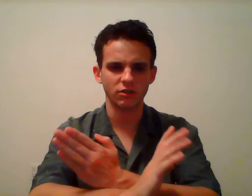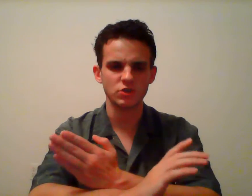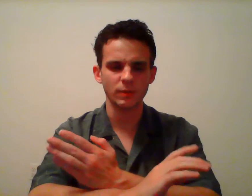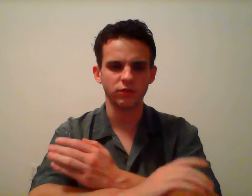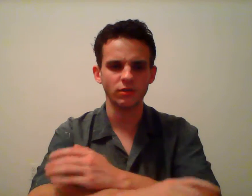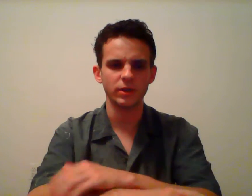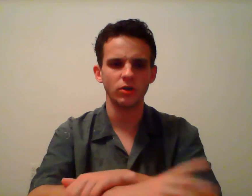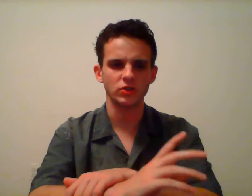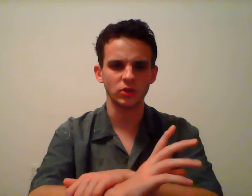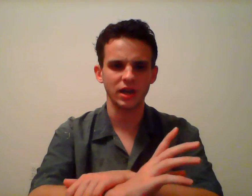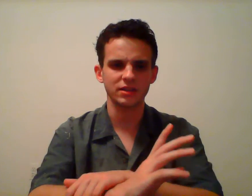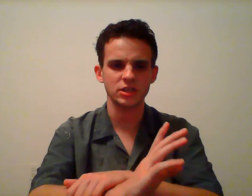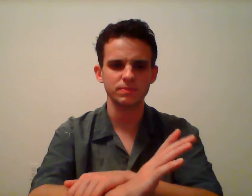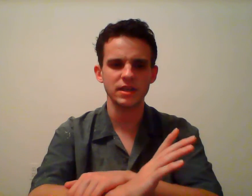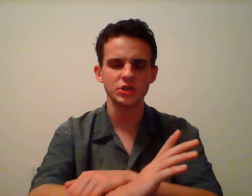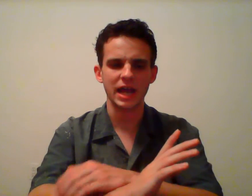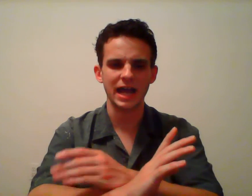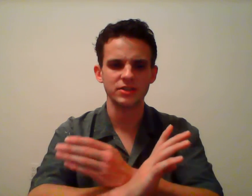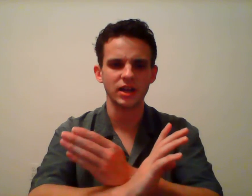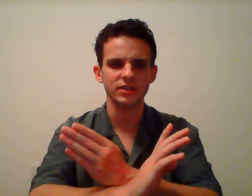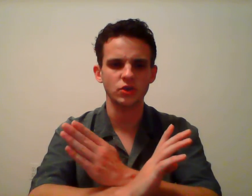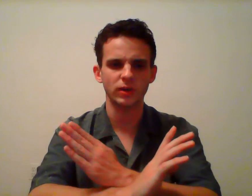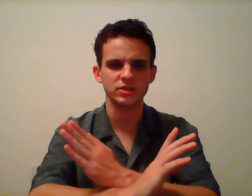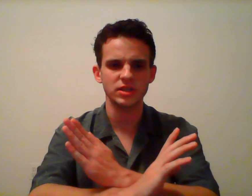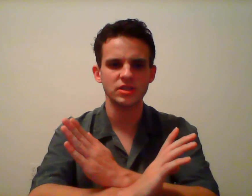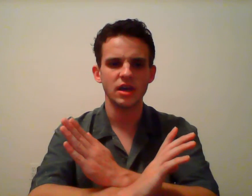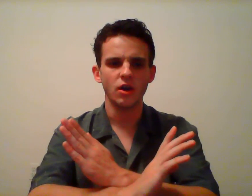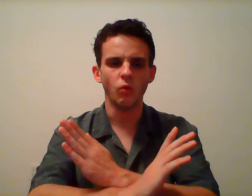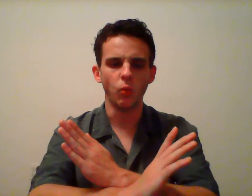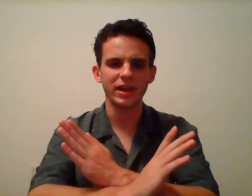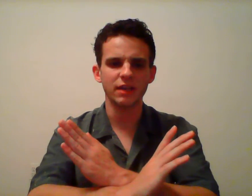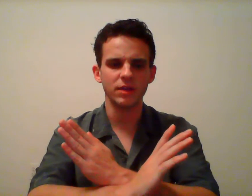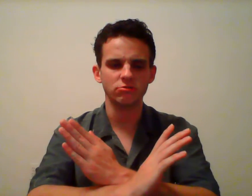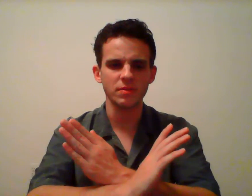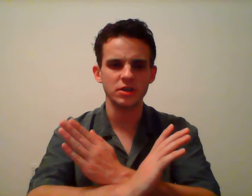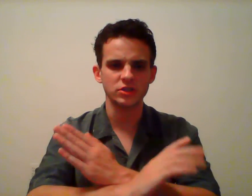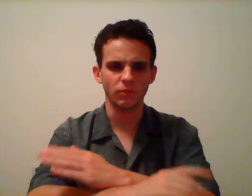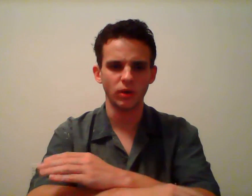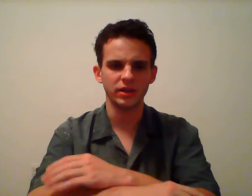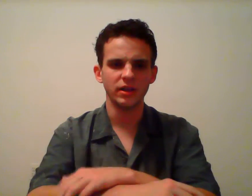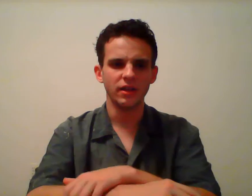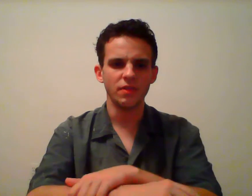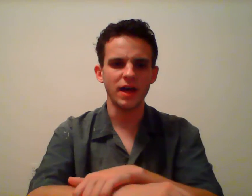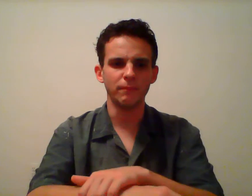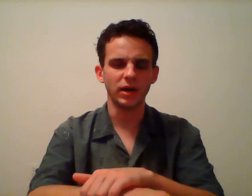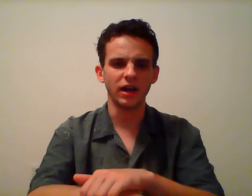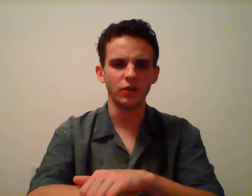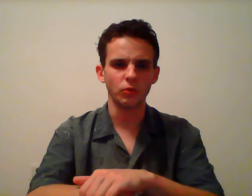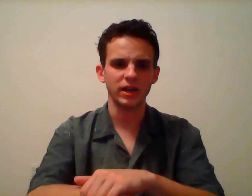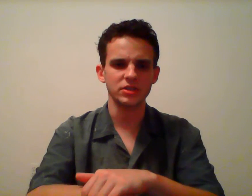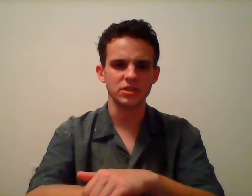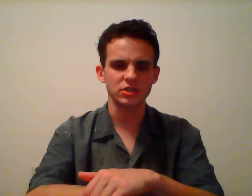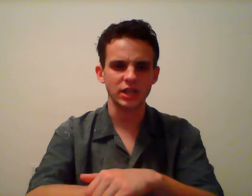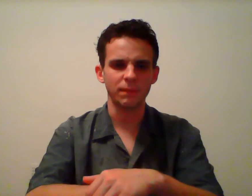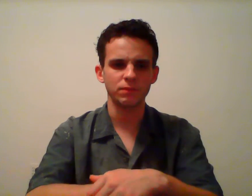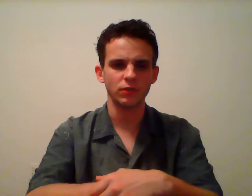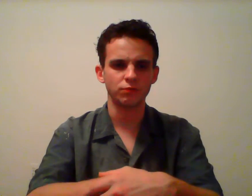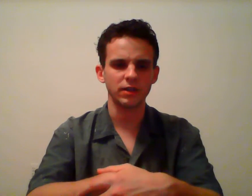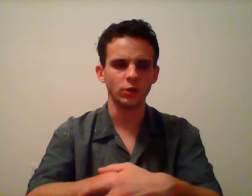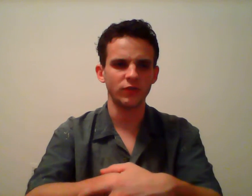discourage people from it because a lot of this speech has consequences when it can be attributed to someone that might otherwise stop the free flow